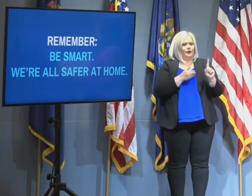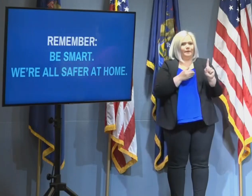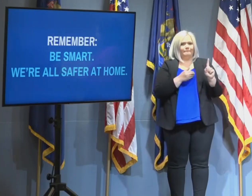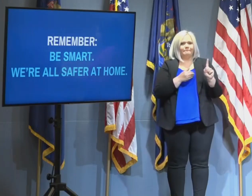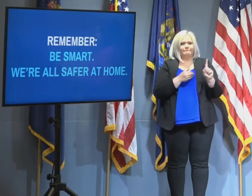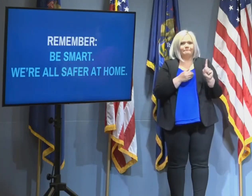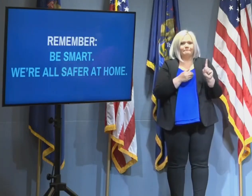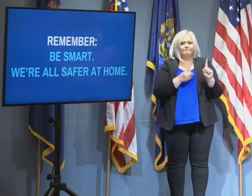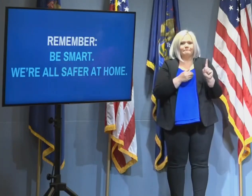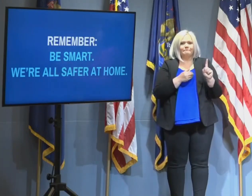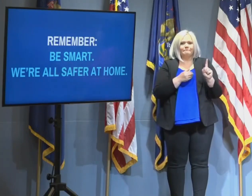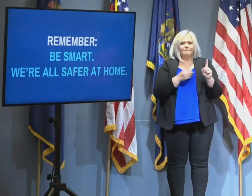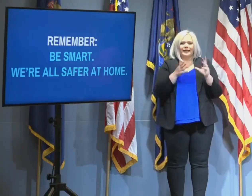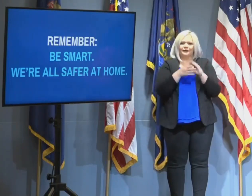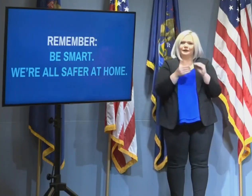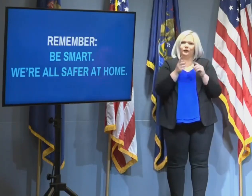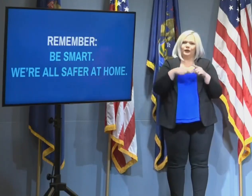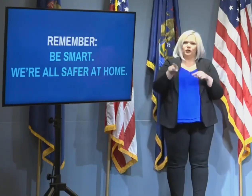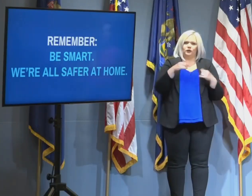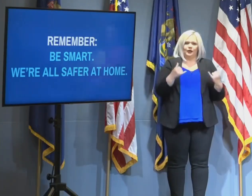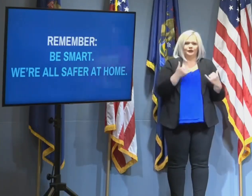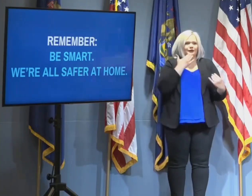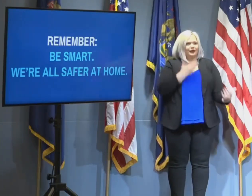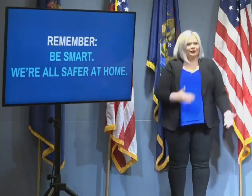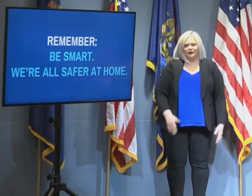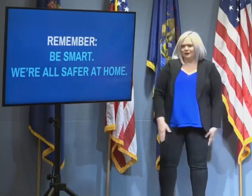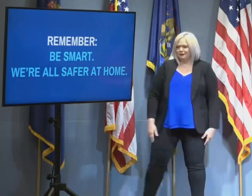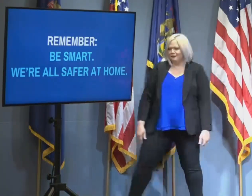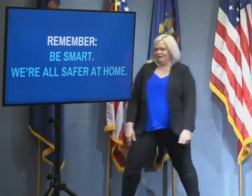me and speak with you next. Thank you.